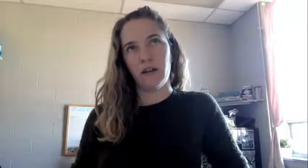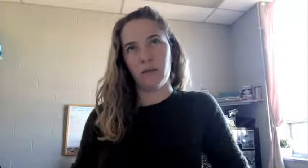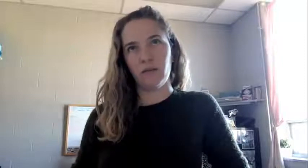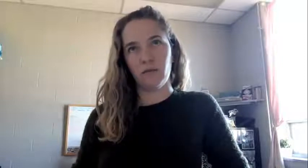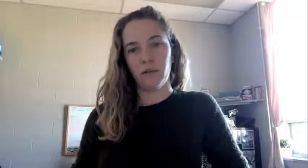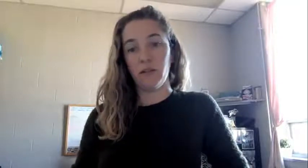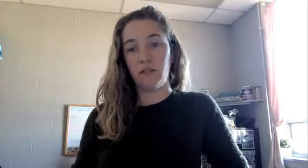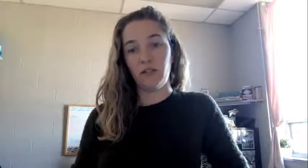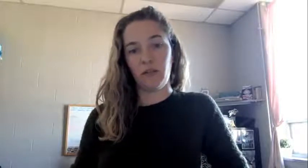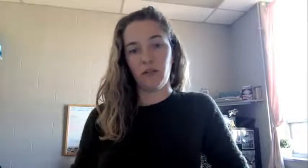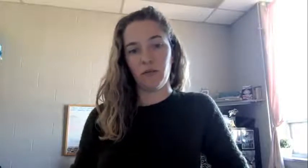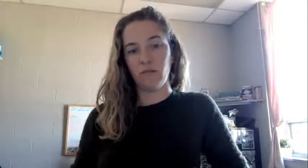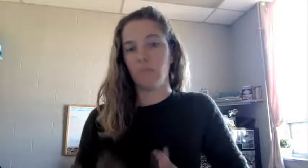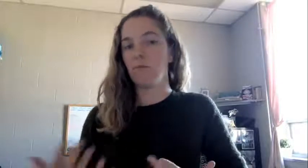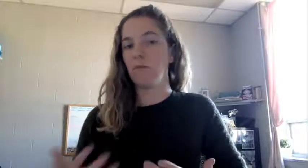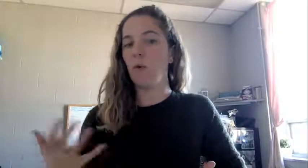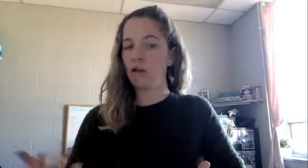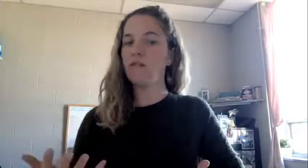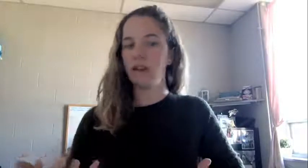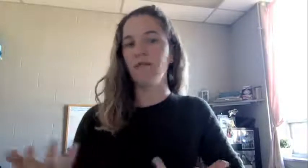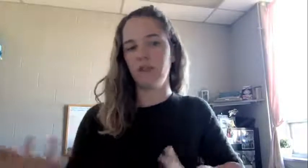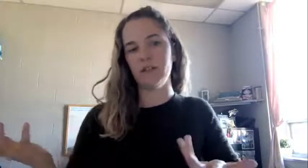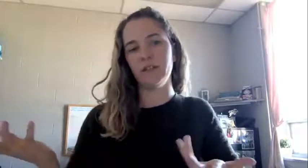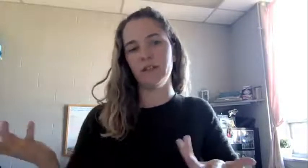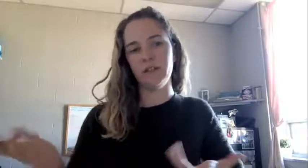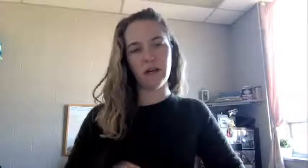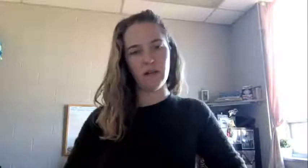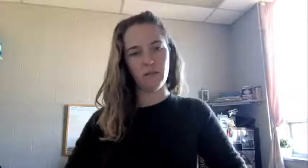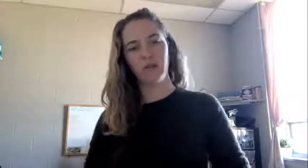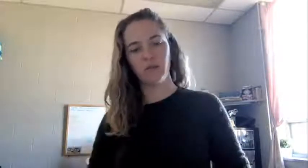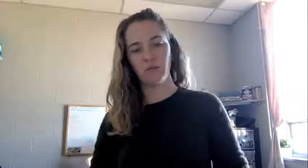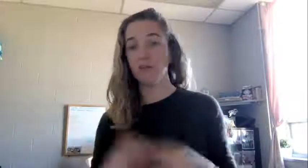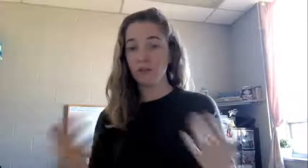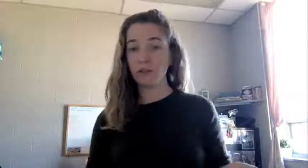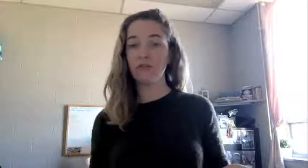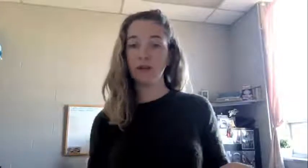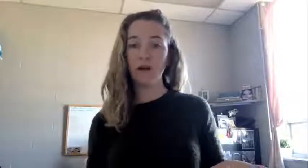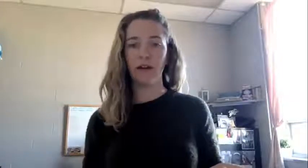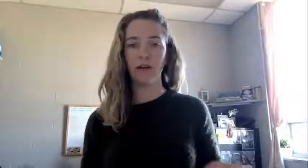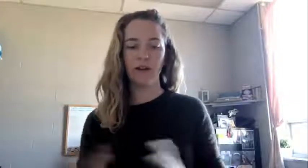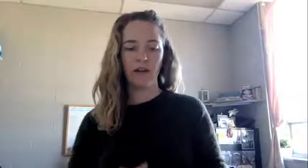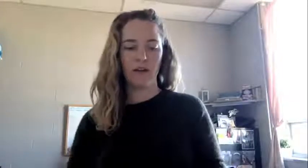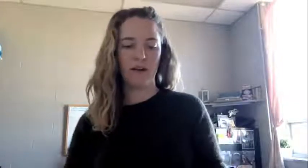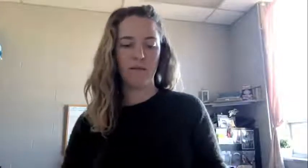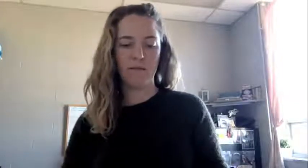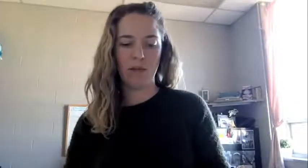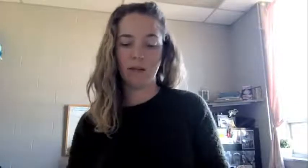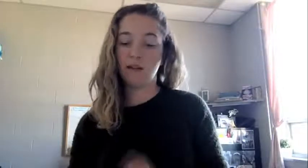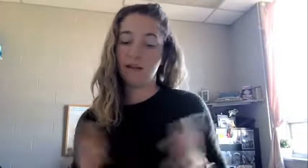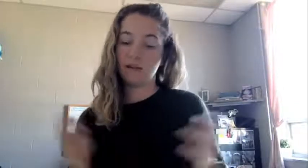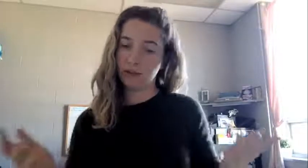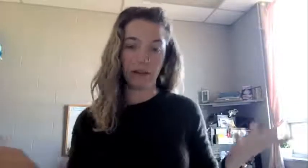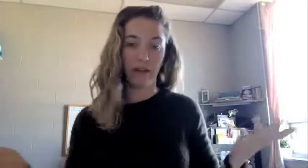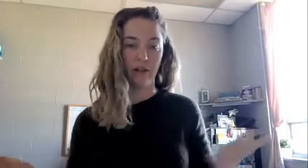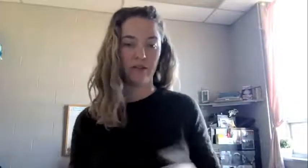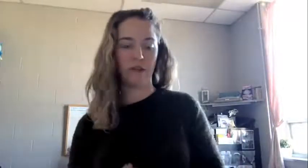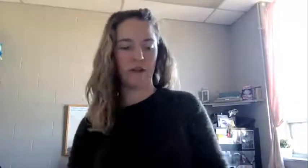up at a school where teaching was more of the emphasis. So at a liberal arts school, research is required. And that's good. I like doing it.